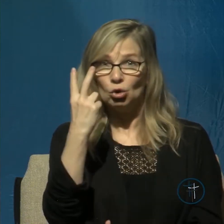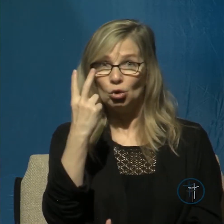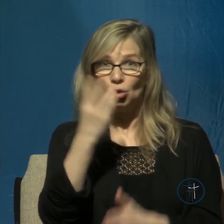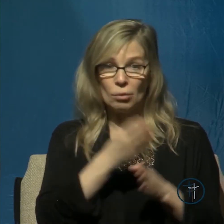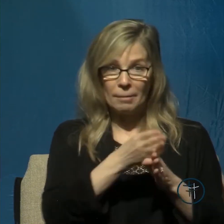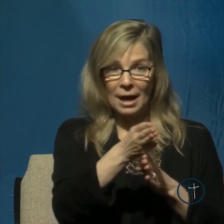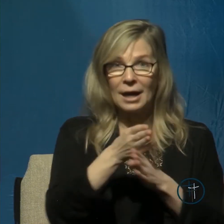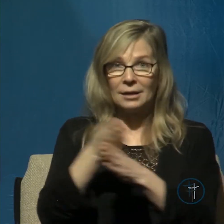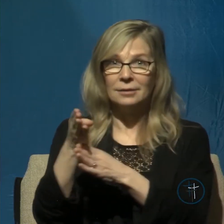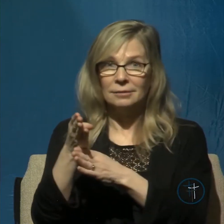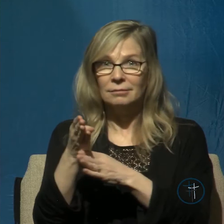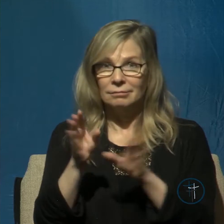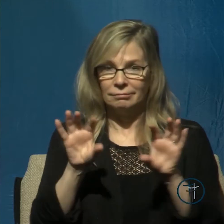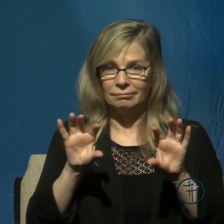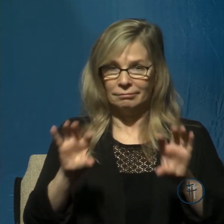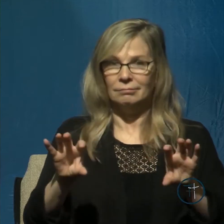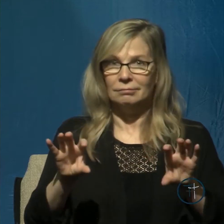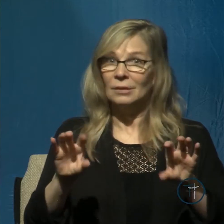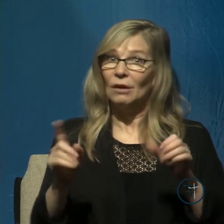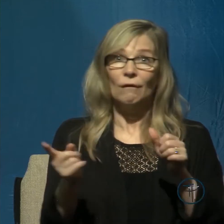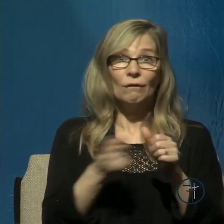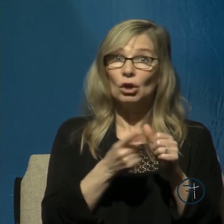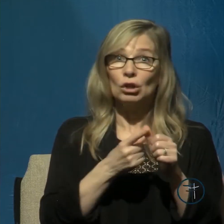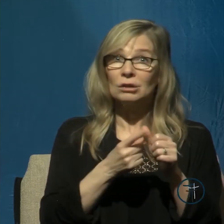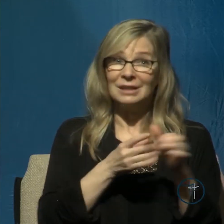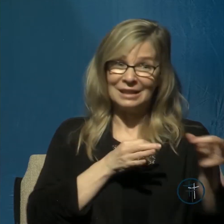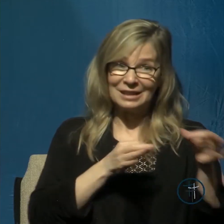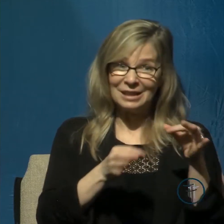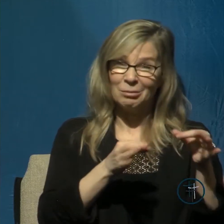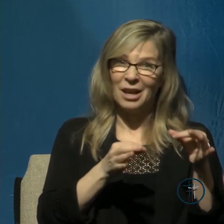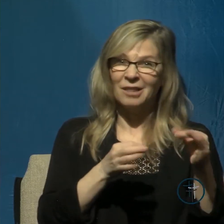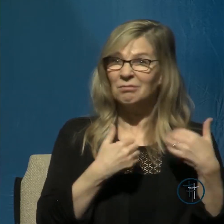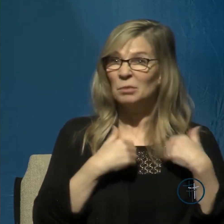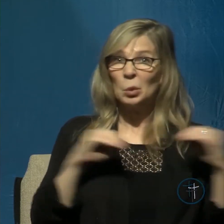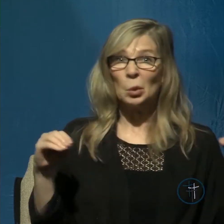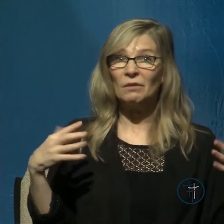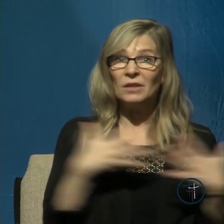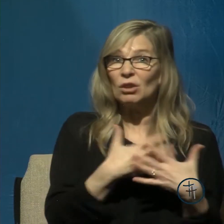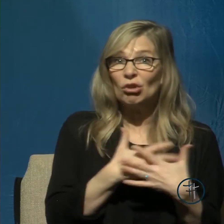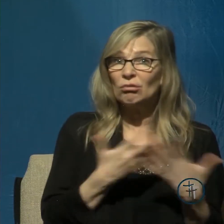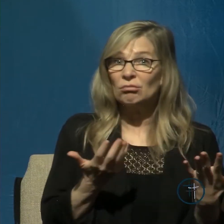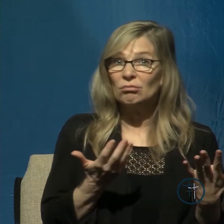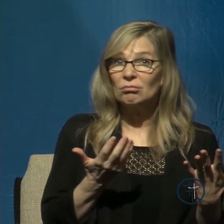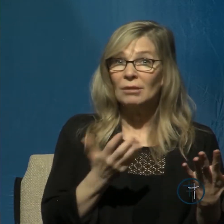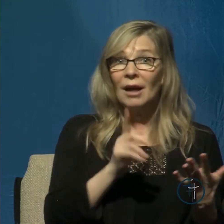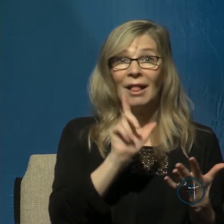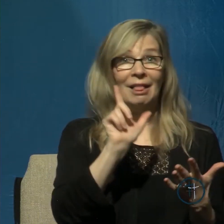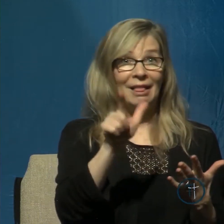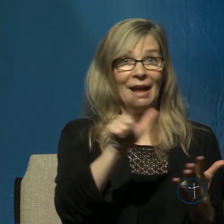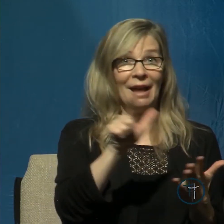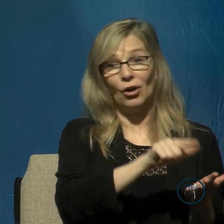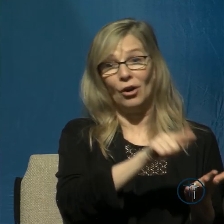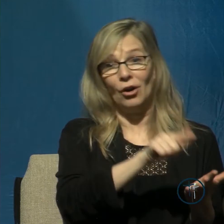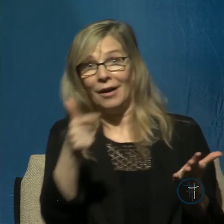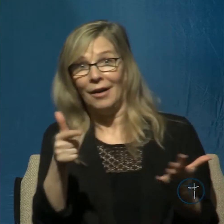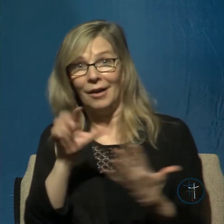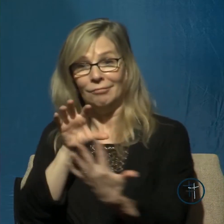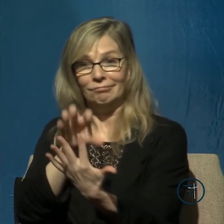lack of fear. His lack of fear. Then he tells us about his struggle with fear.